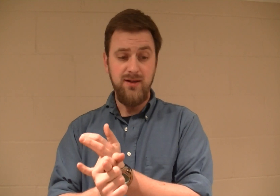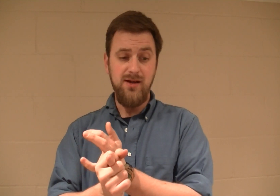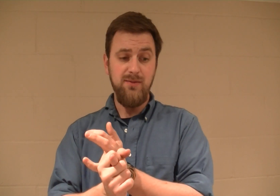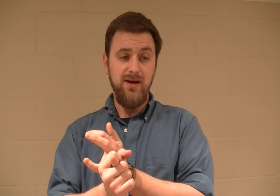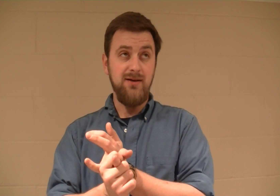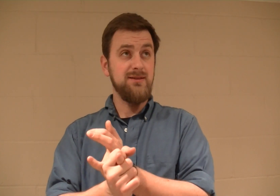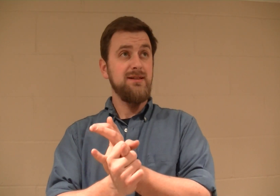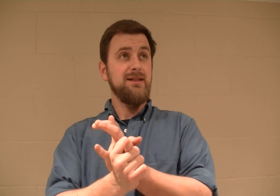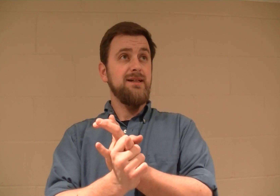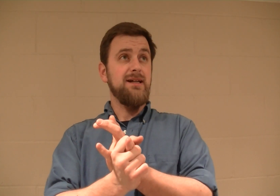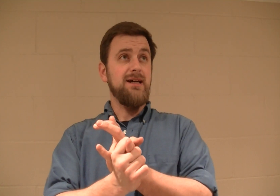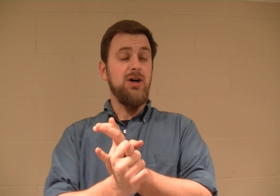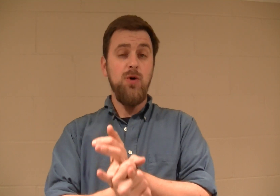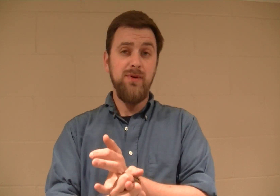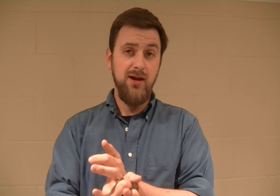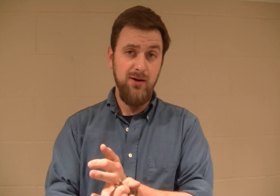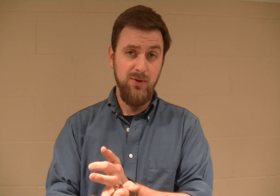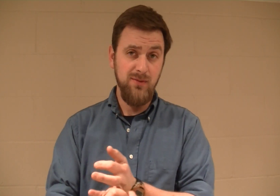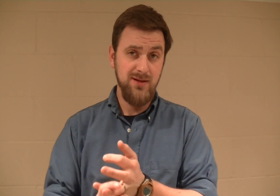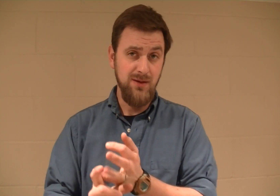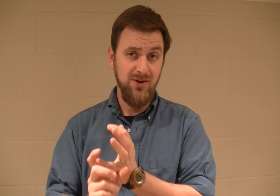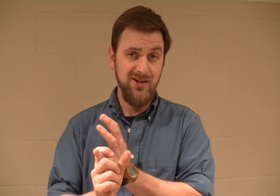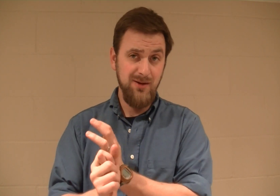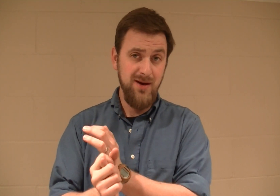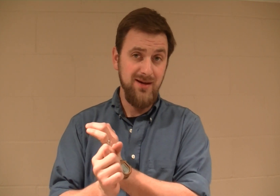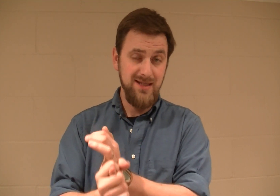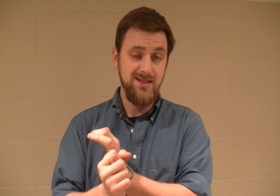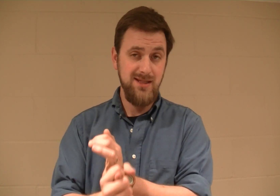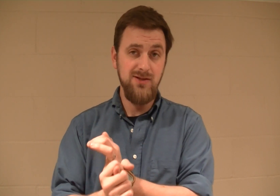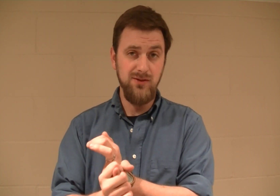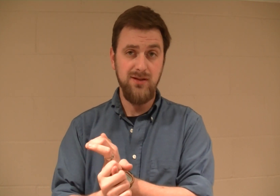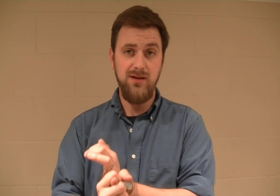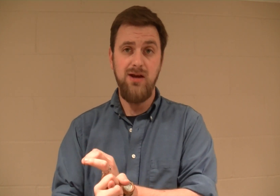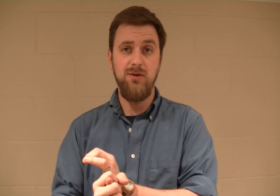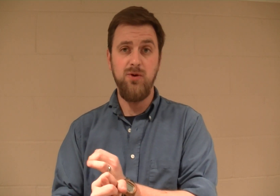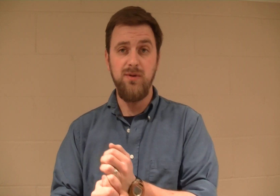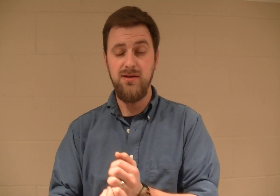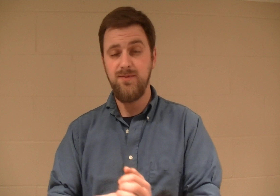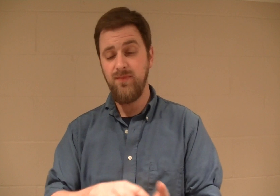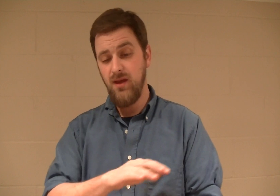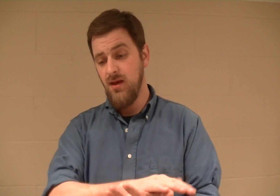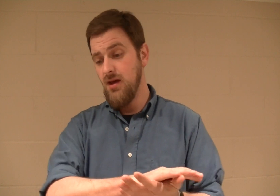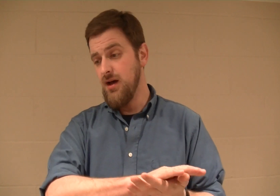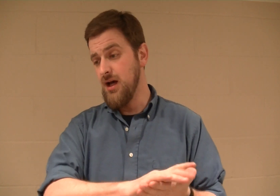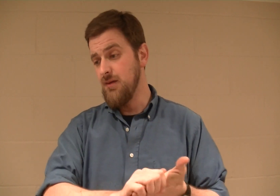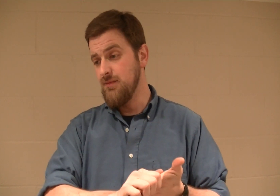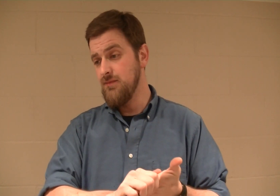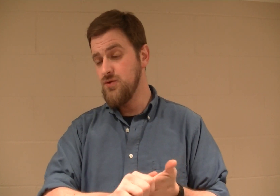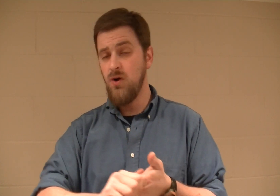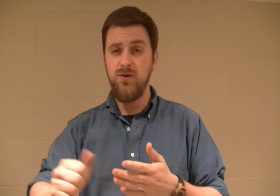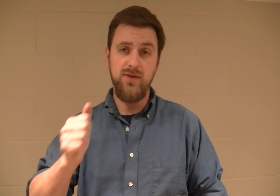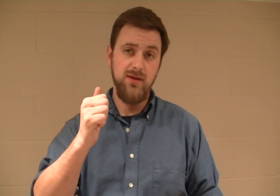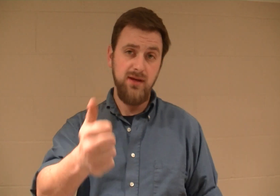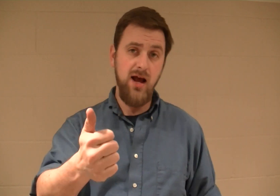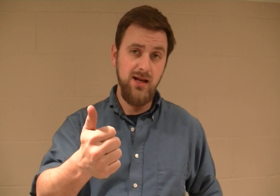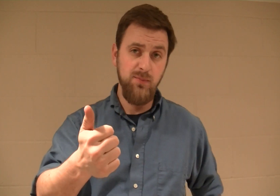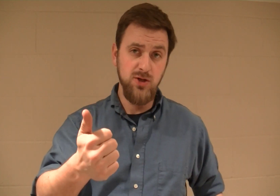to talk about open carry permits, and we're going to talk about concealed carry permits. Start with county purchase